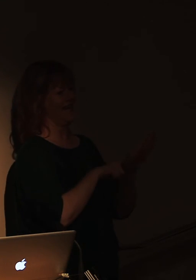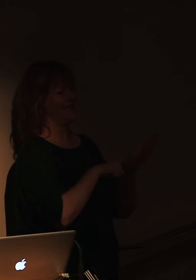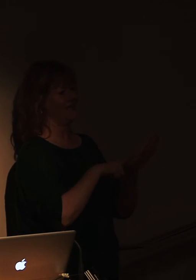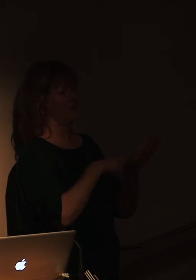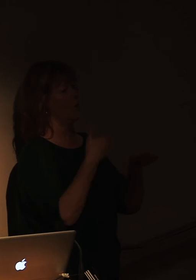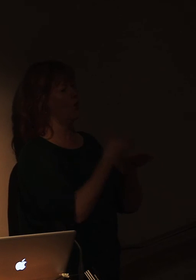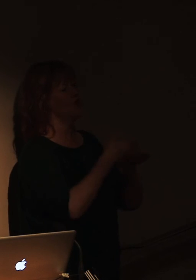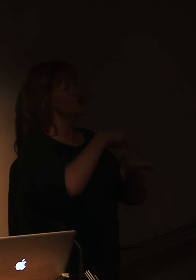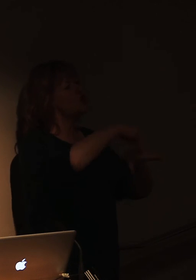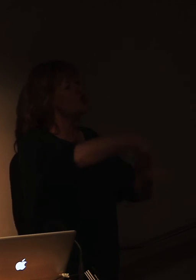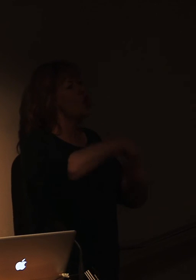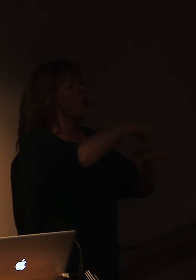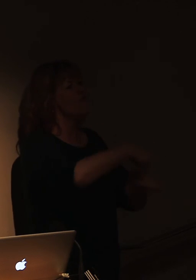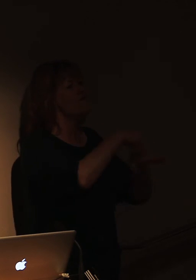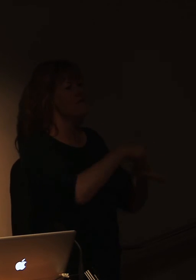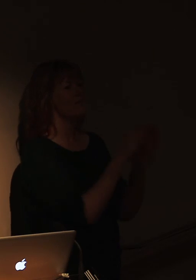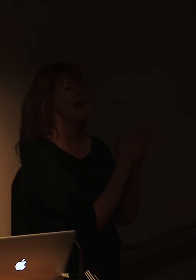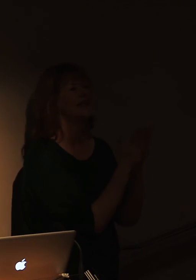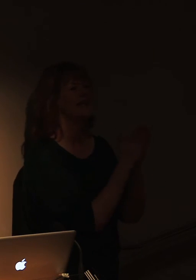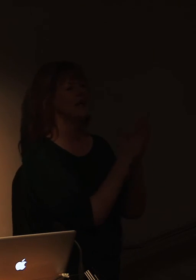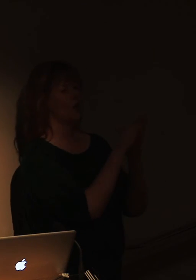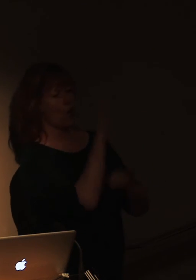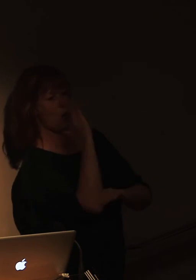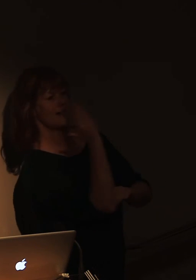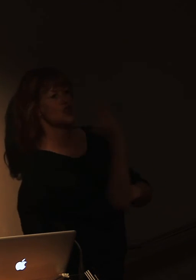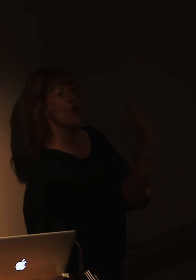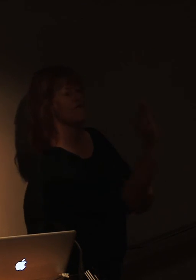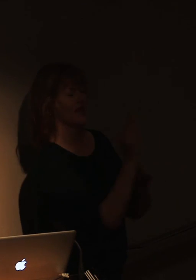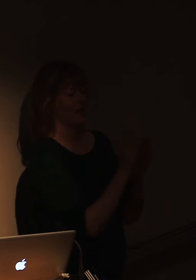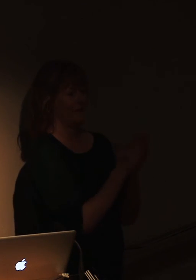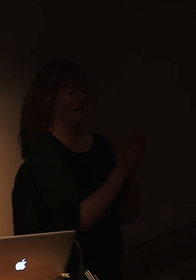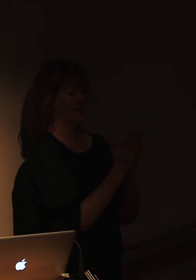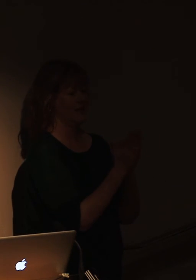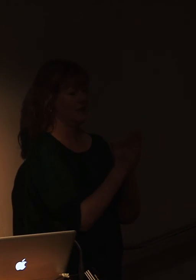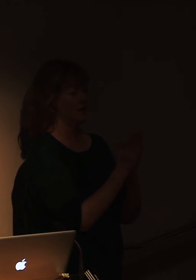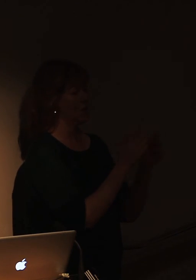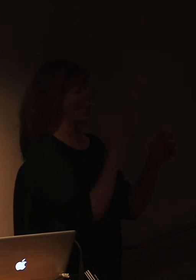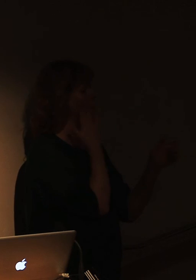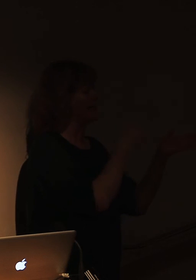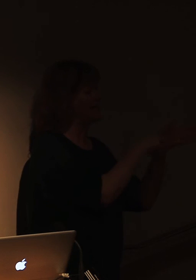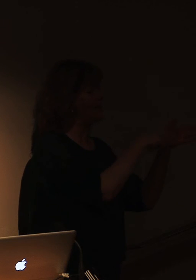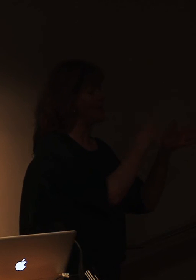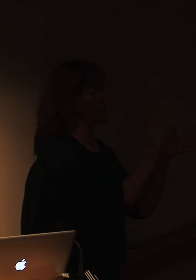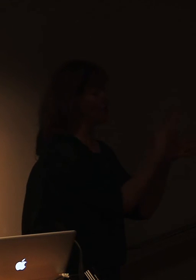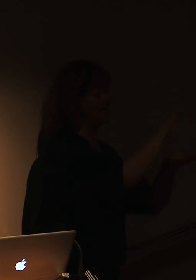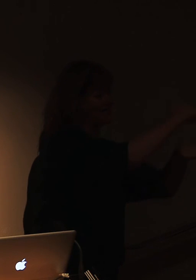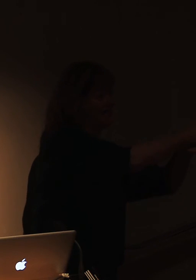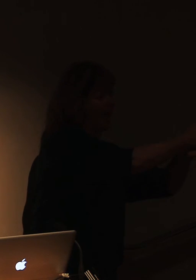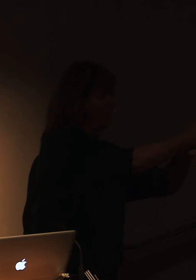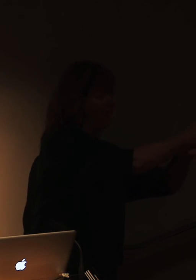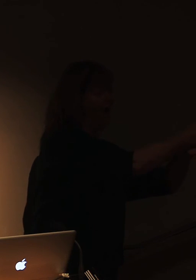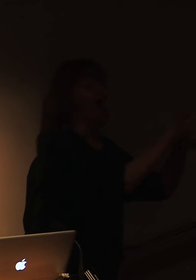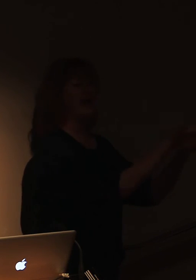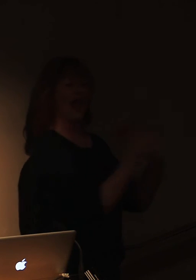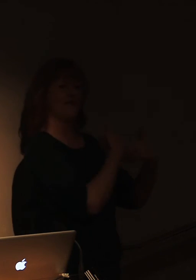magazine, windsurfing magazine, skier magazine. And that gave me an opportunity when TV3 set up to actually get into television because they needed sports